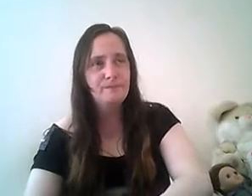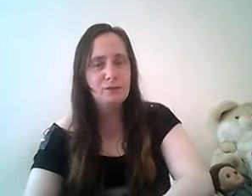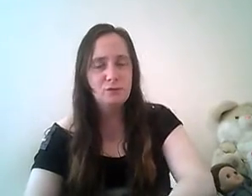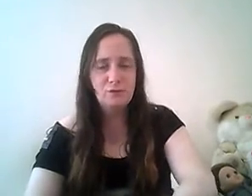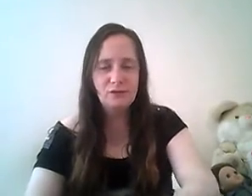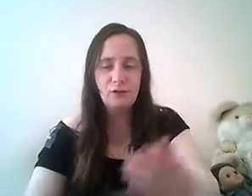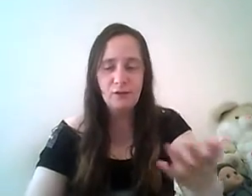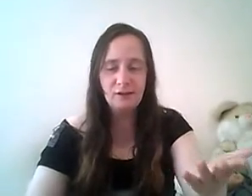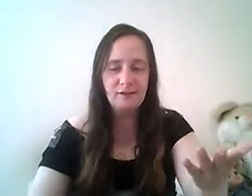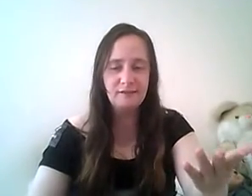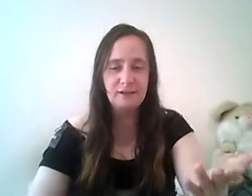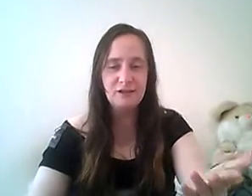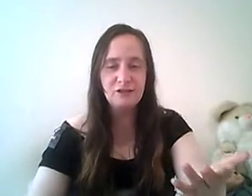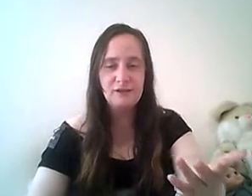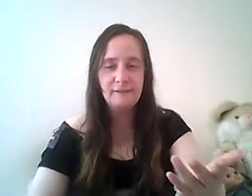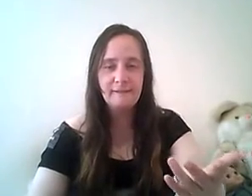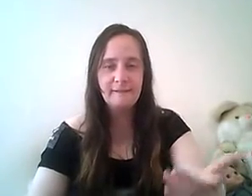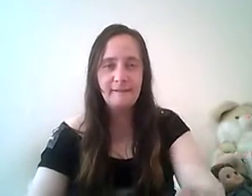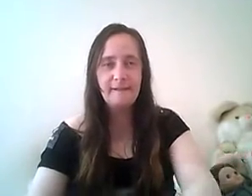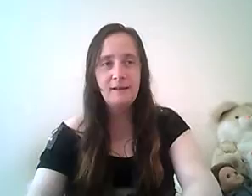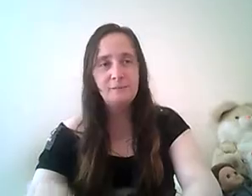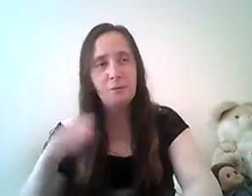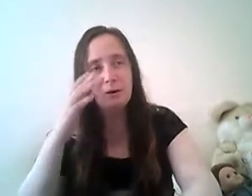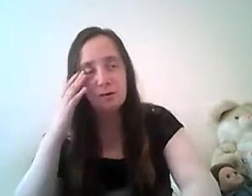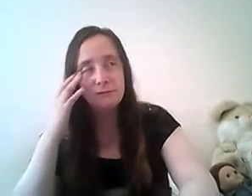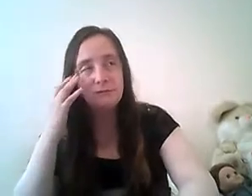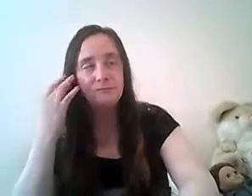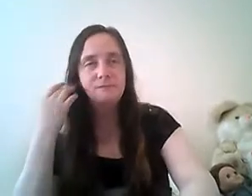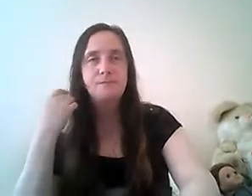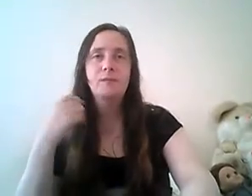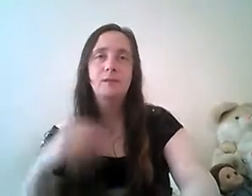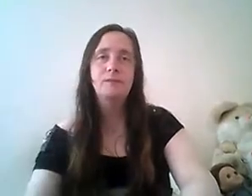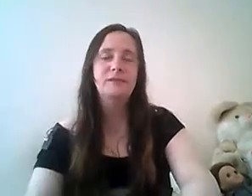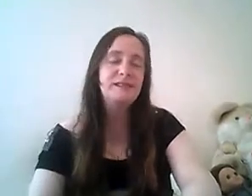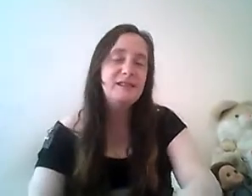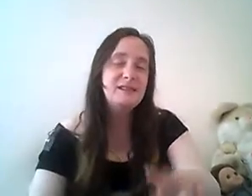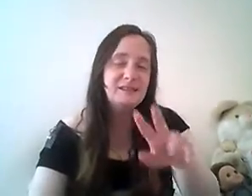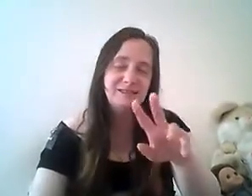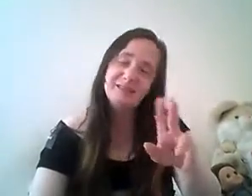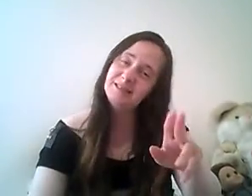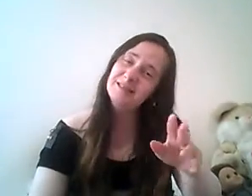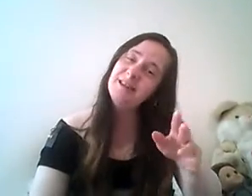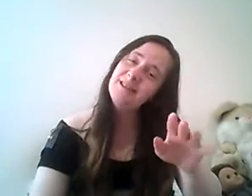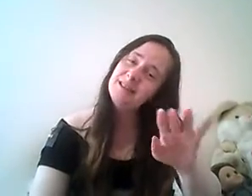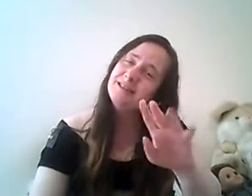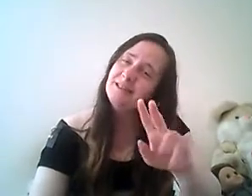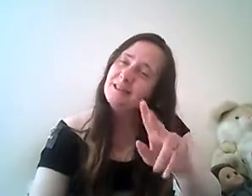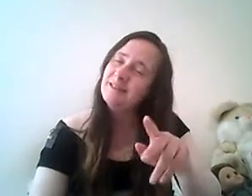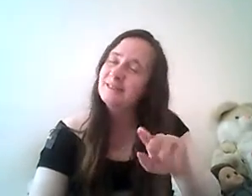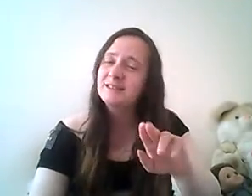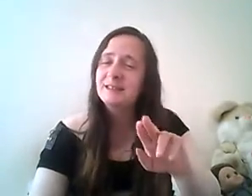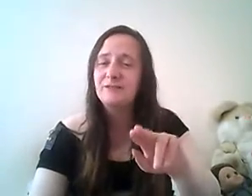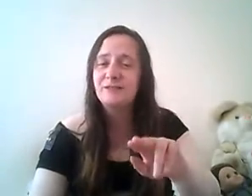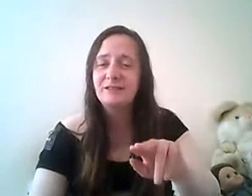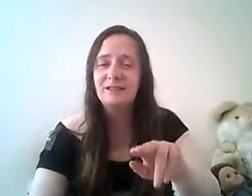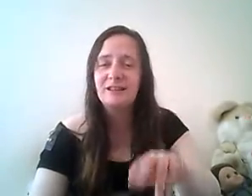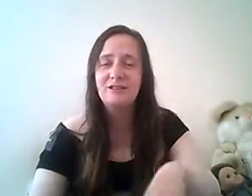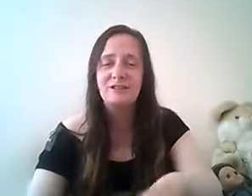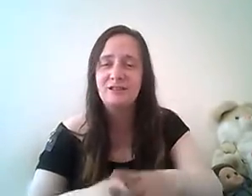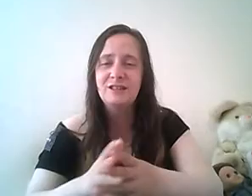so you've seen her then in the detection but the dina she did she didn't deserve detention she